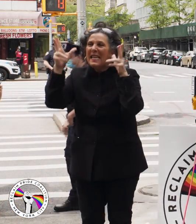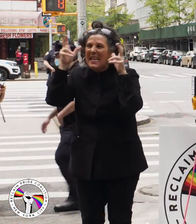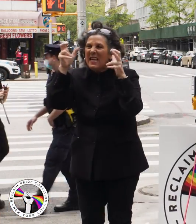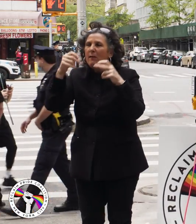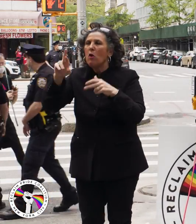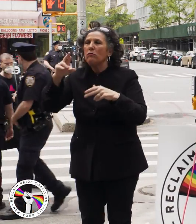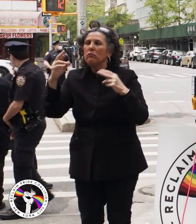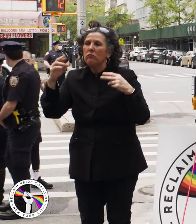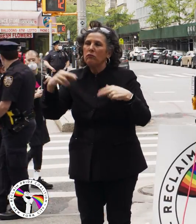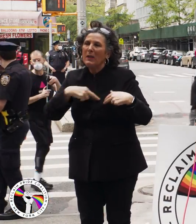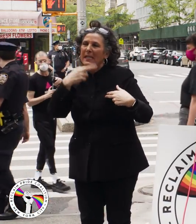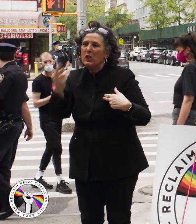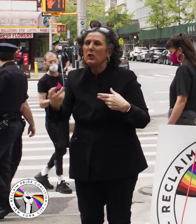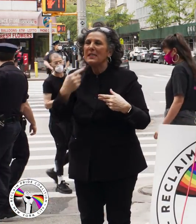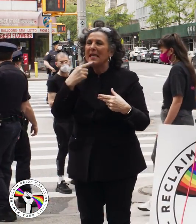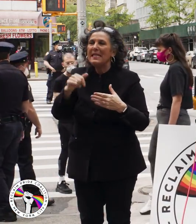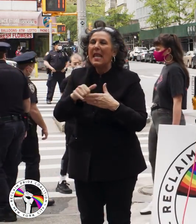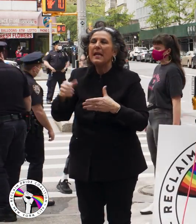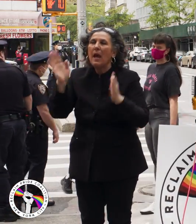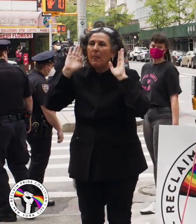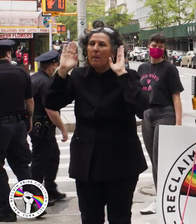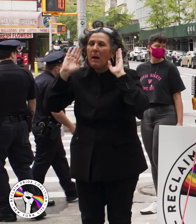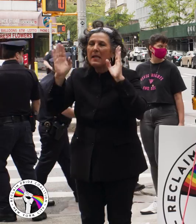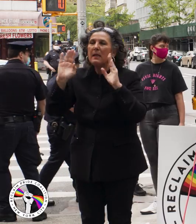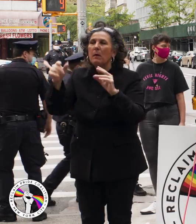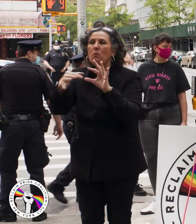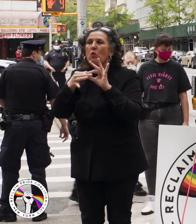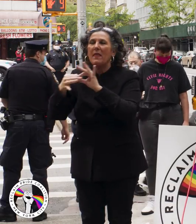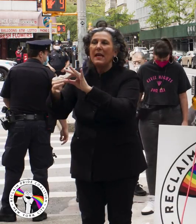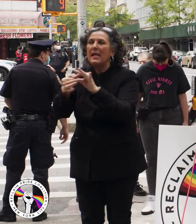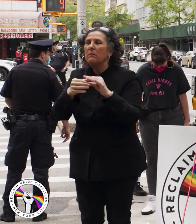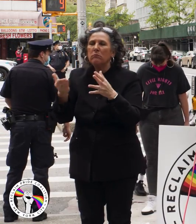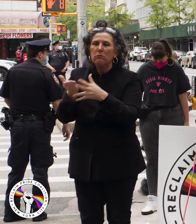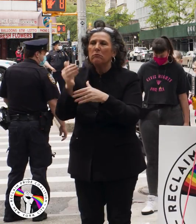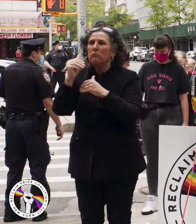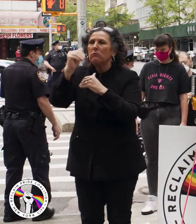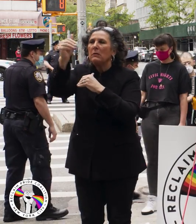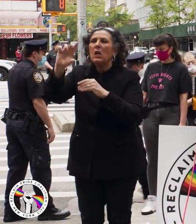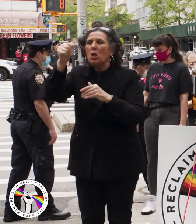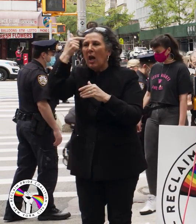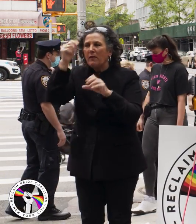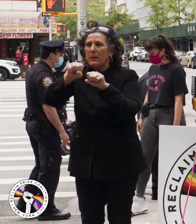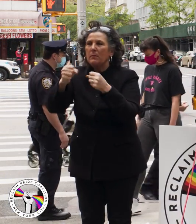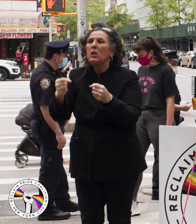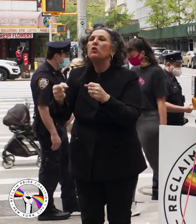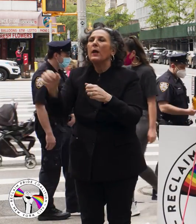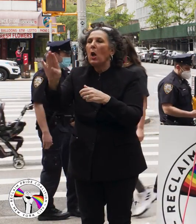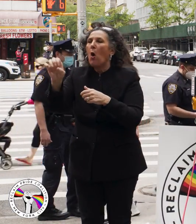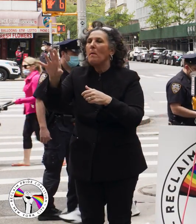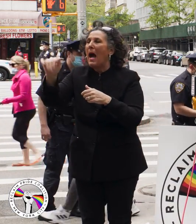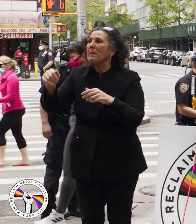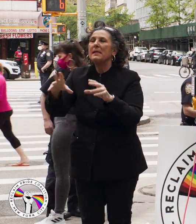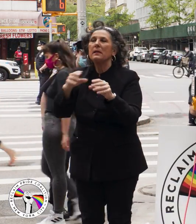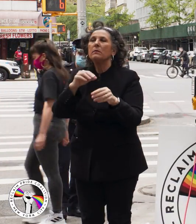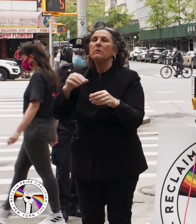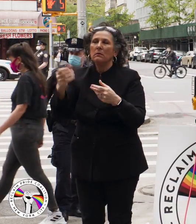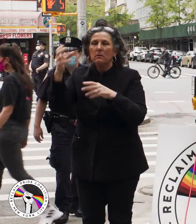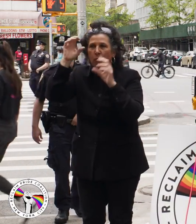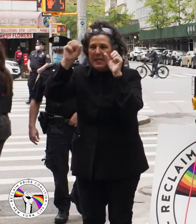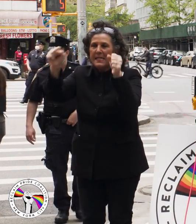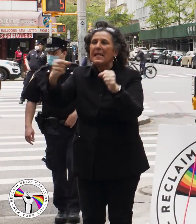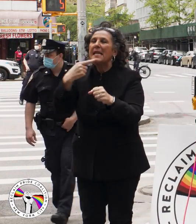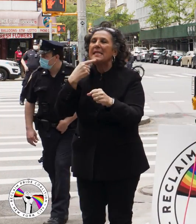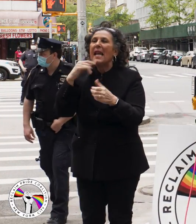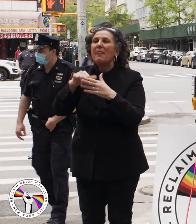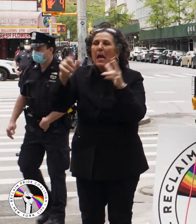evil religion, claims that the Muslim Brotherhood has infiltrated every level of U.S. government during Barack Obama's presidency, and has said